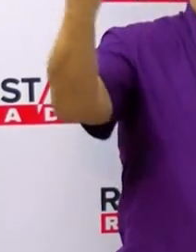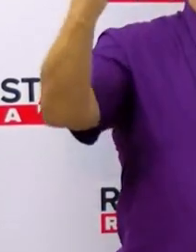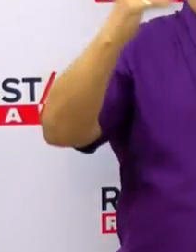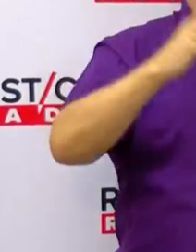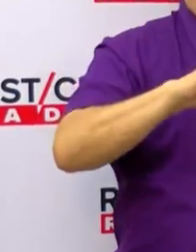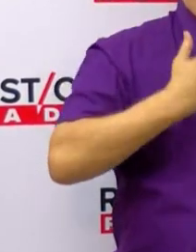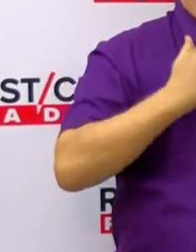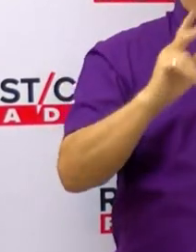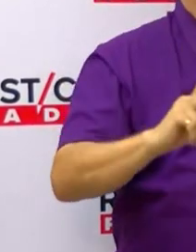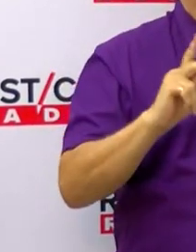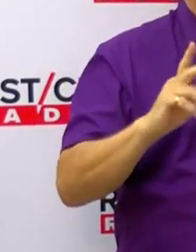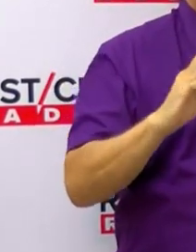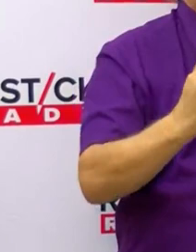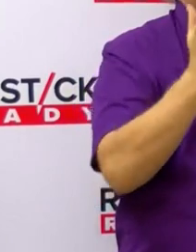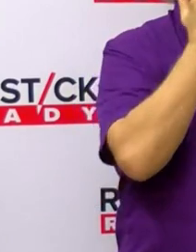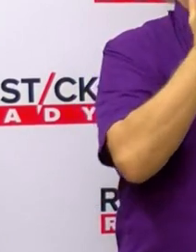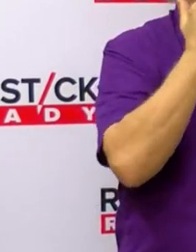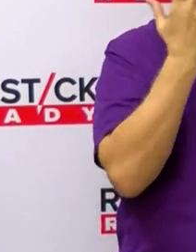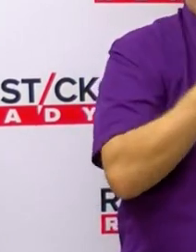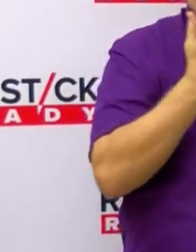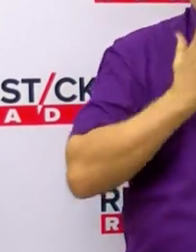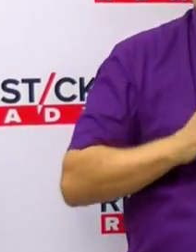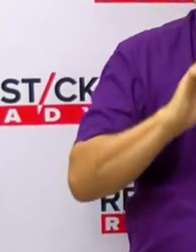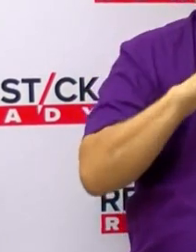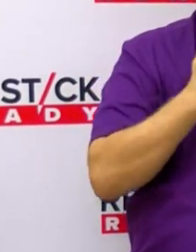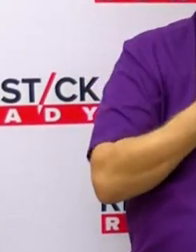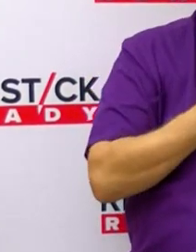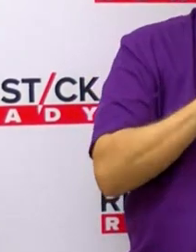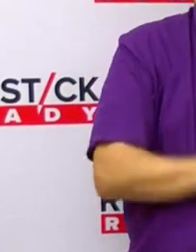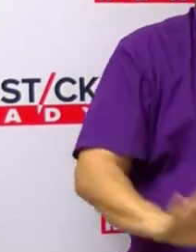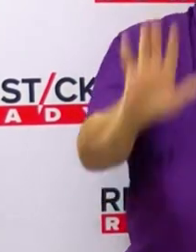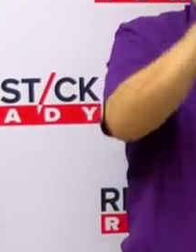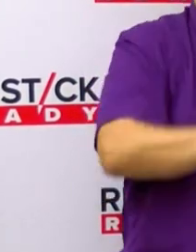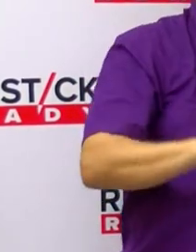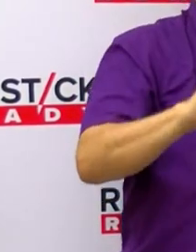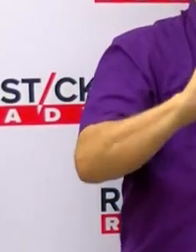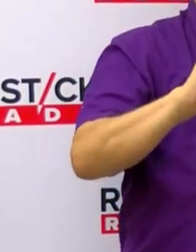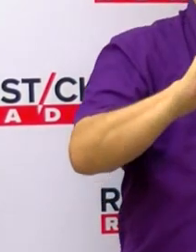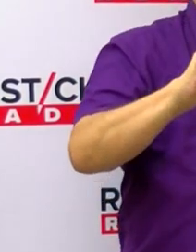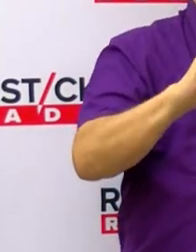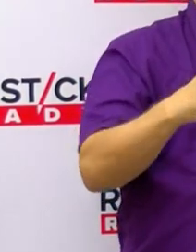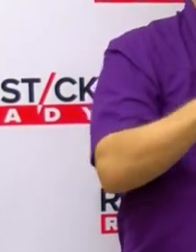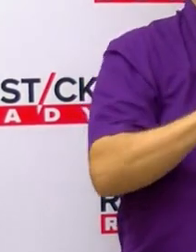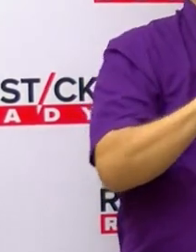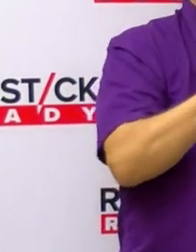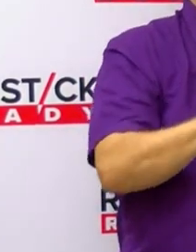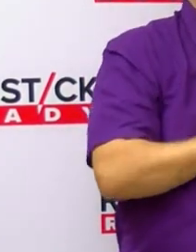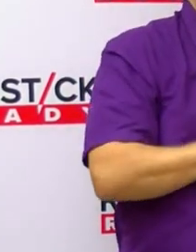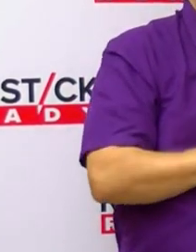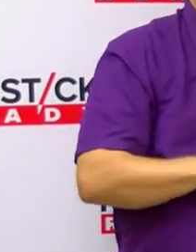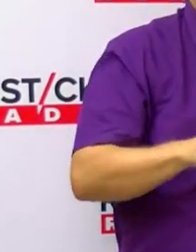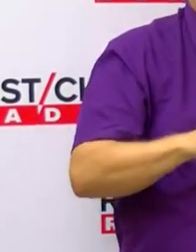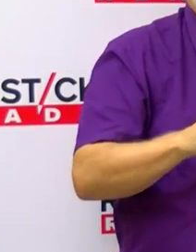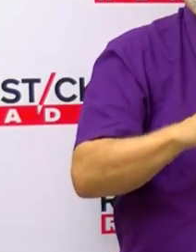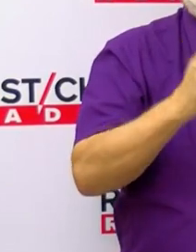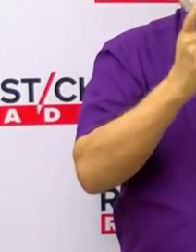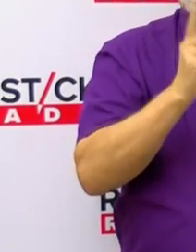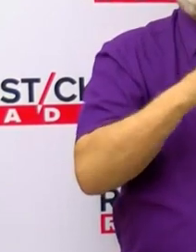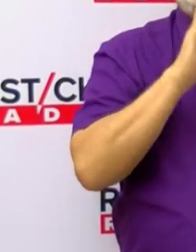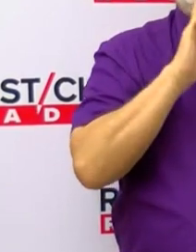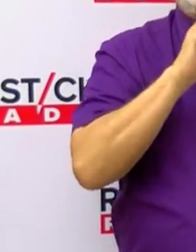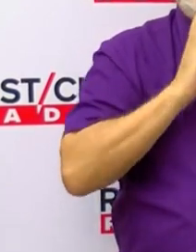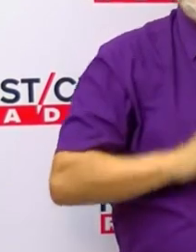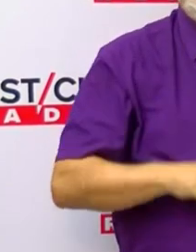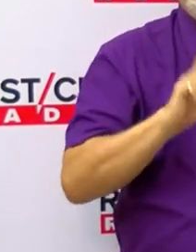residents and I also want to thank our partner agencies throughout the parish and the state including first responders, DPW,